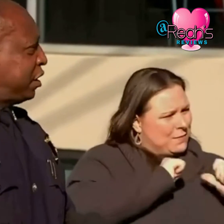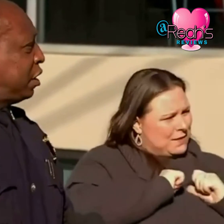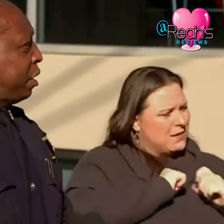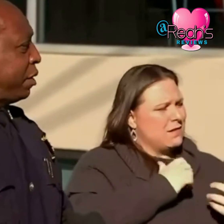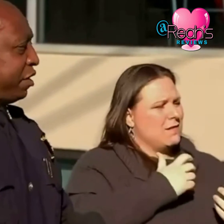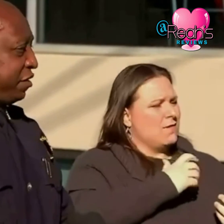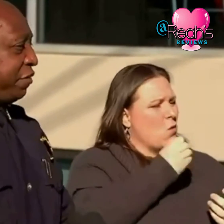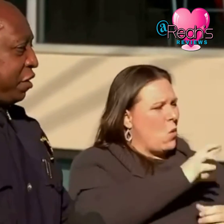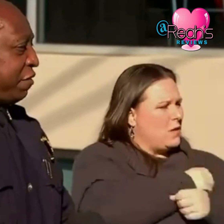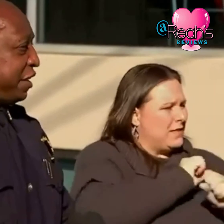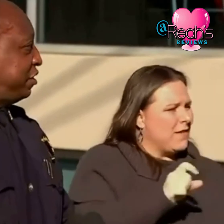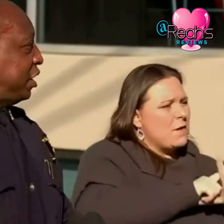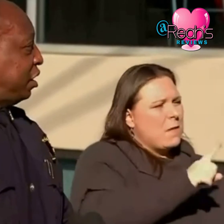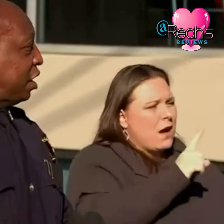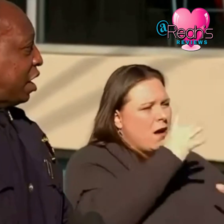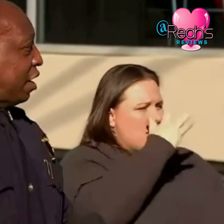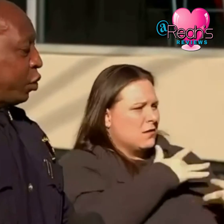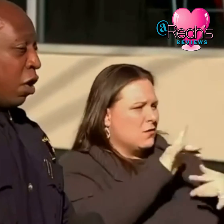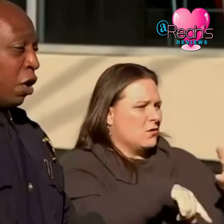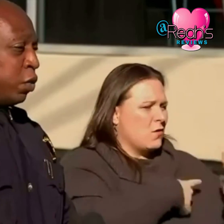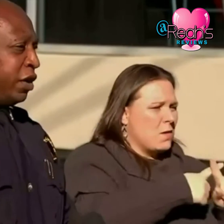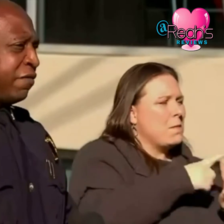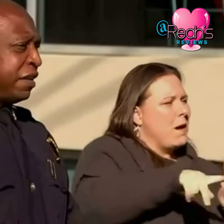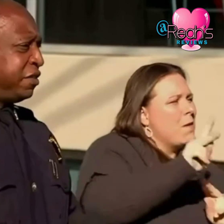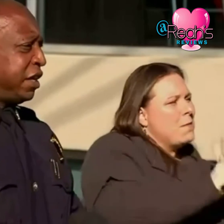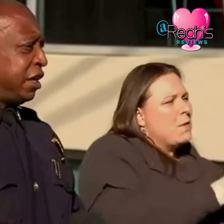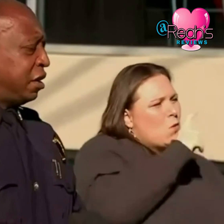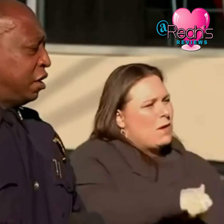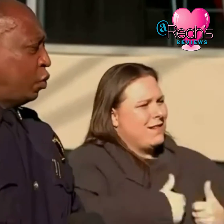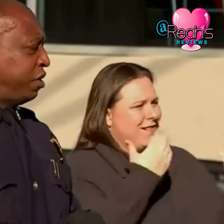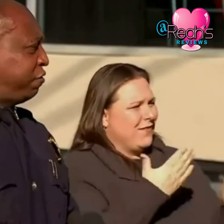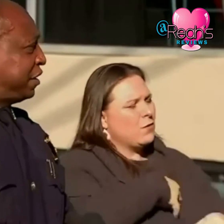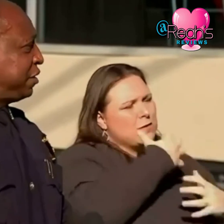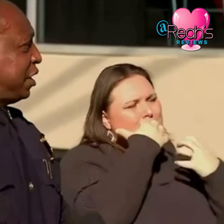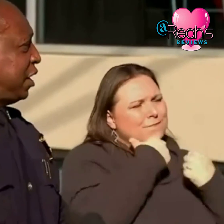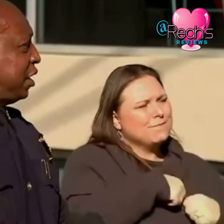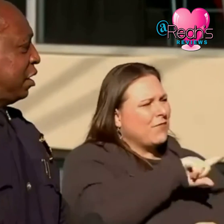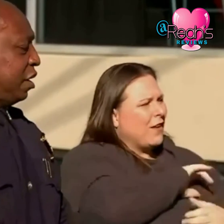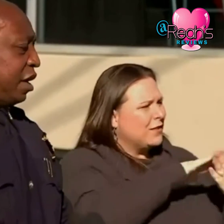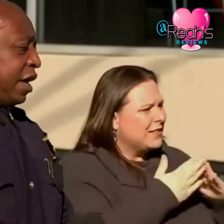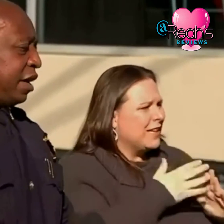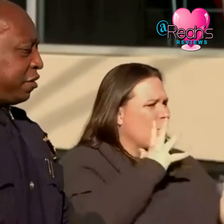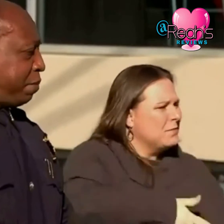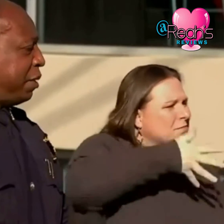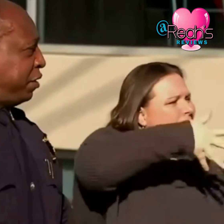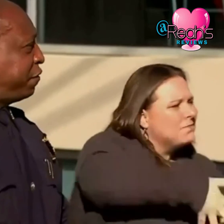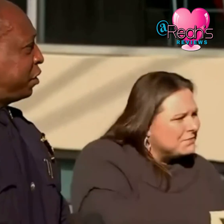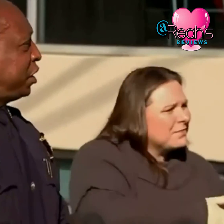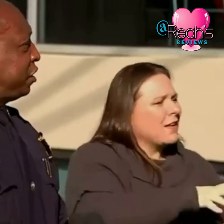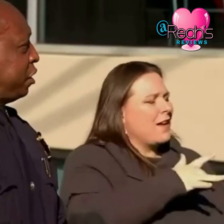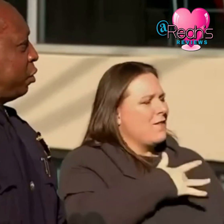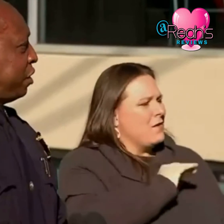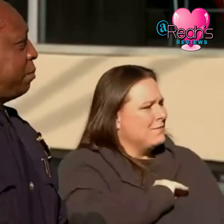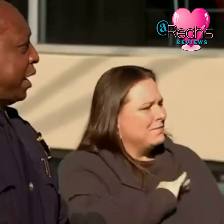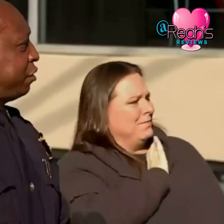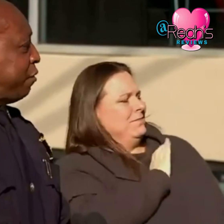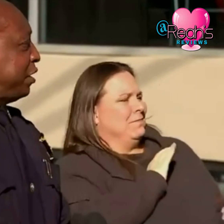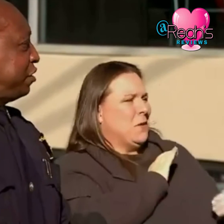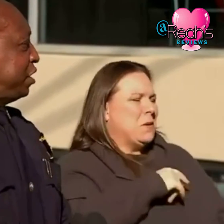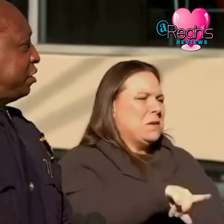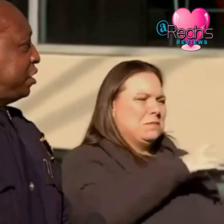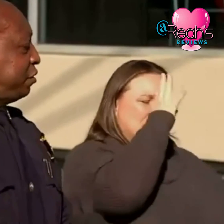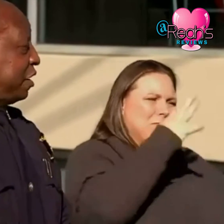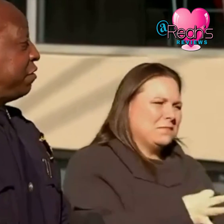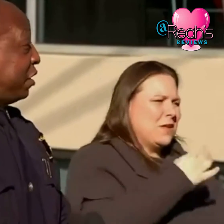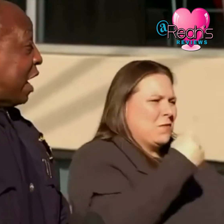own safety but the safety of our city uh we all we love our city we're invested in it and it just made me feel good to know that they made the